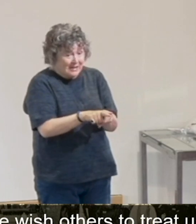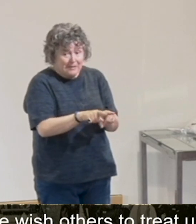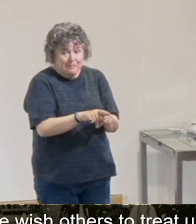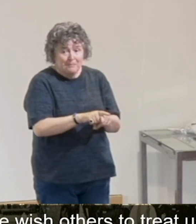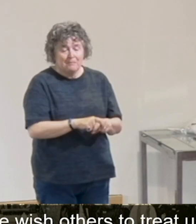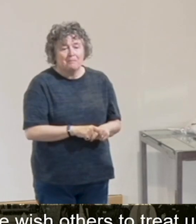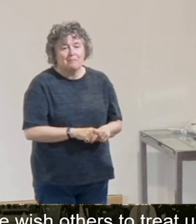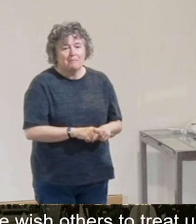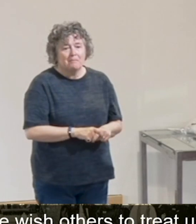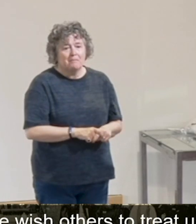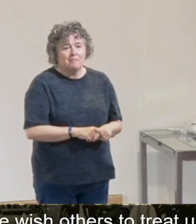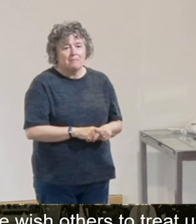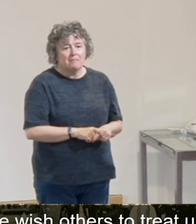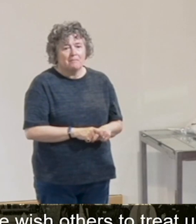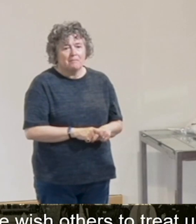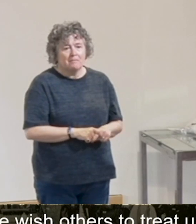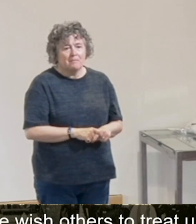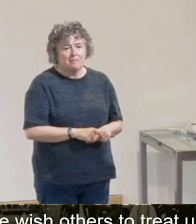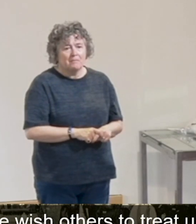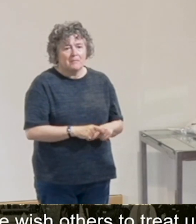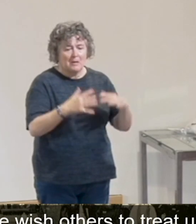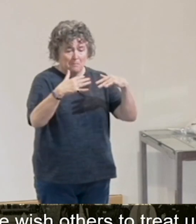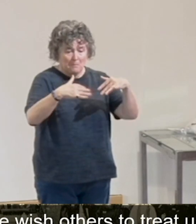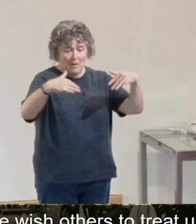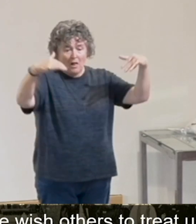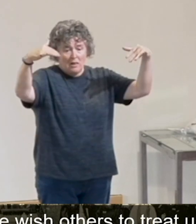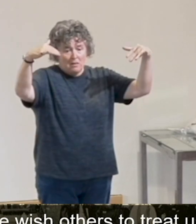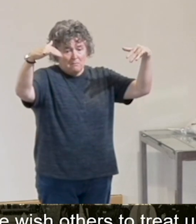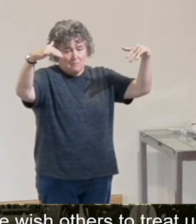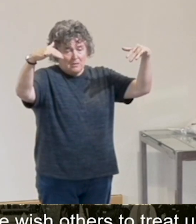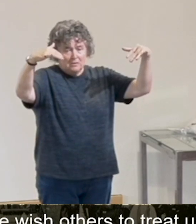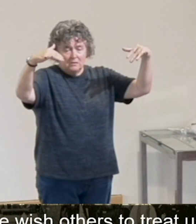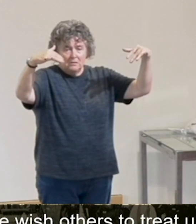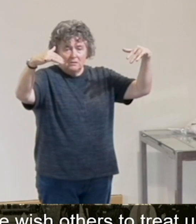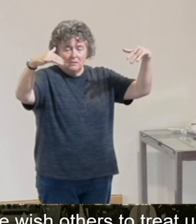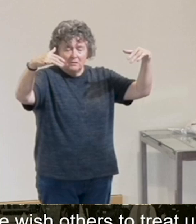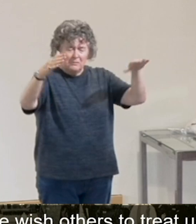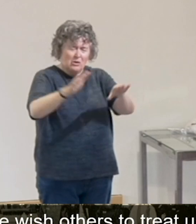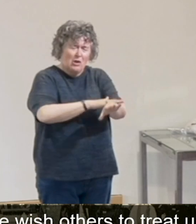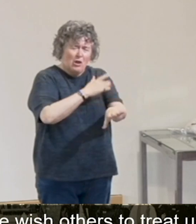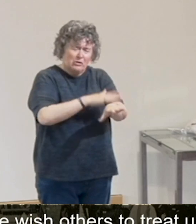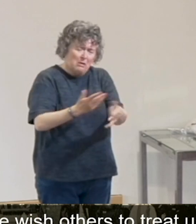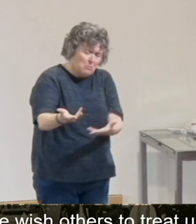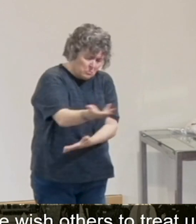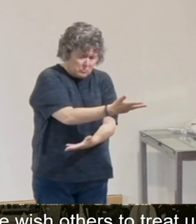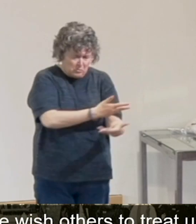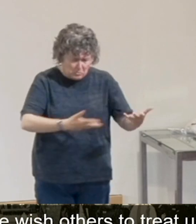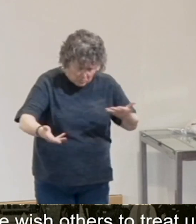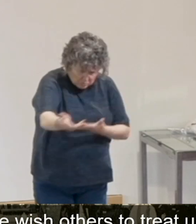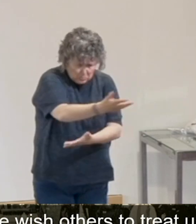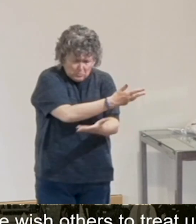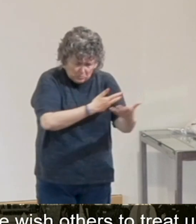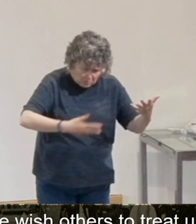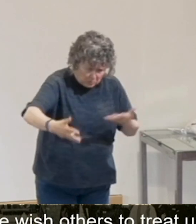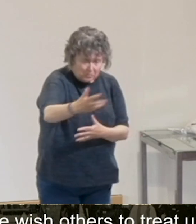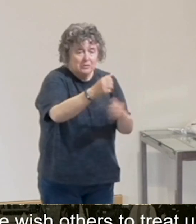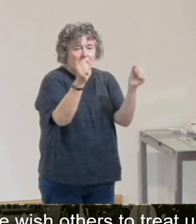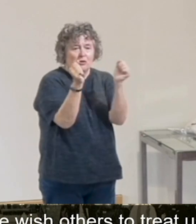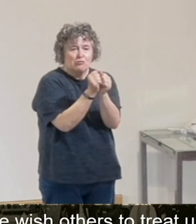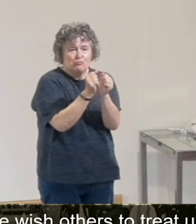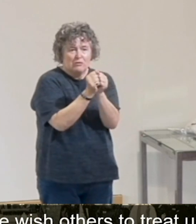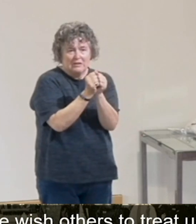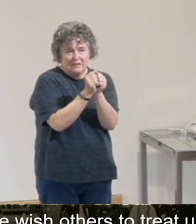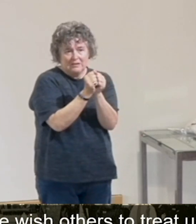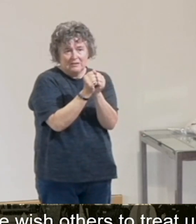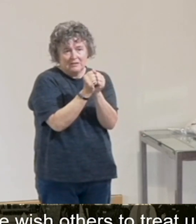I can only imagine how long it took them to come up with that because we as elders spent months trying to come up with a short vision statement and it was really, really